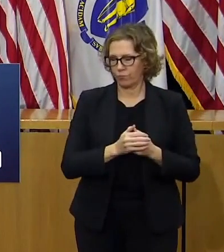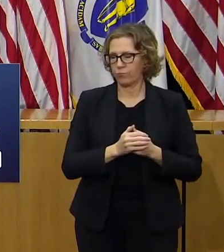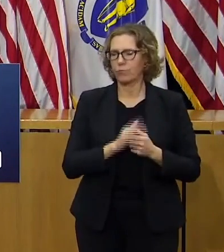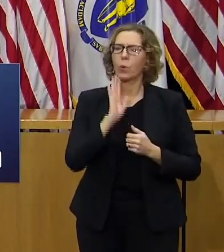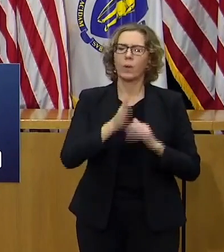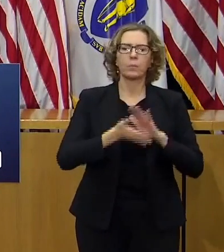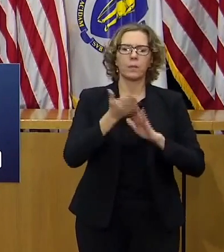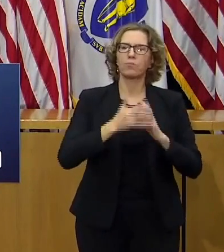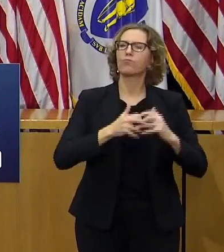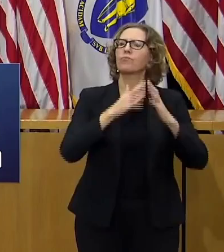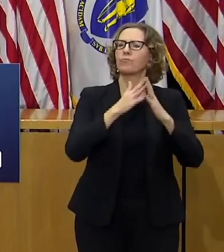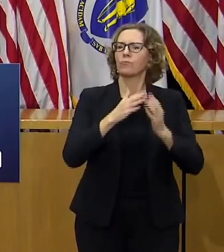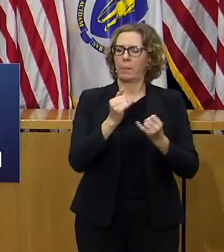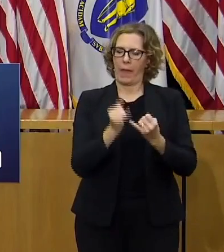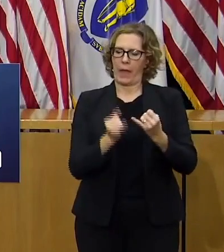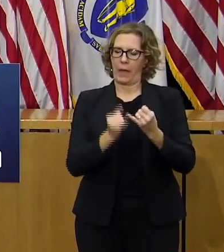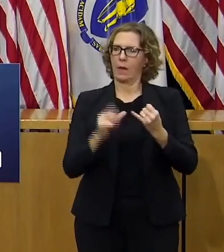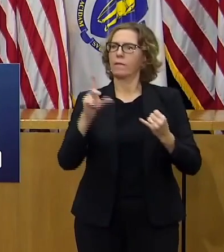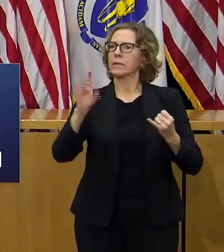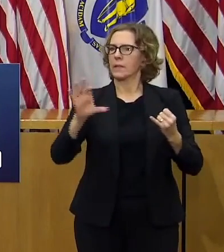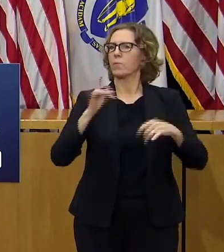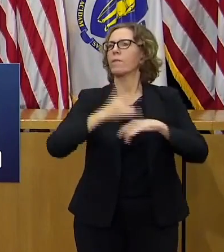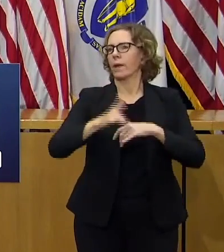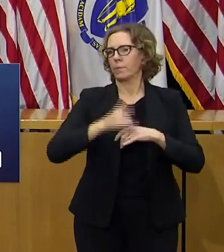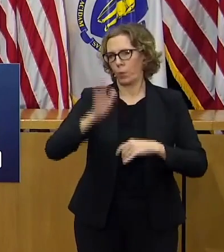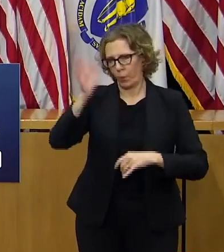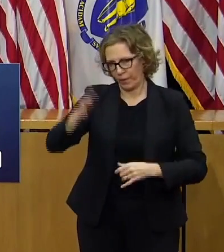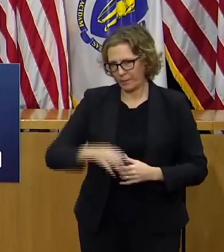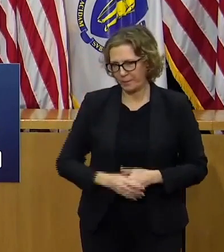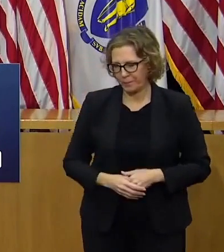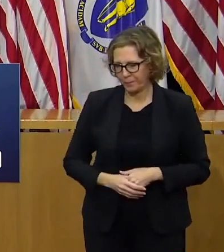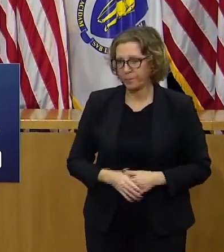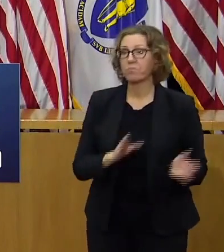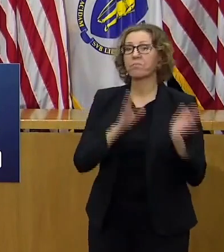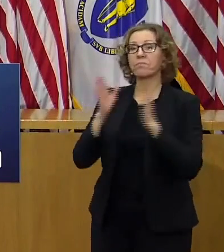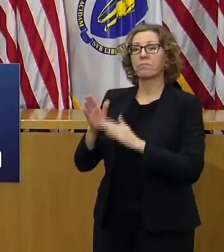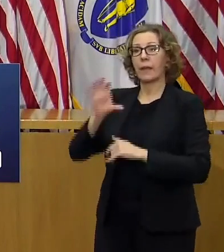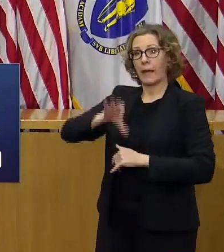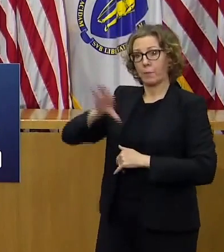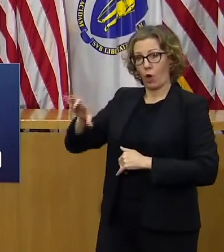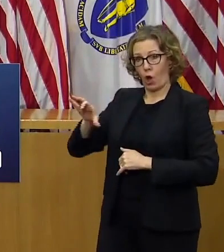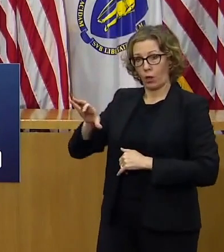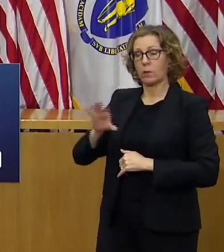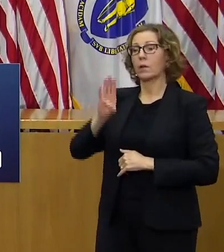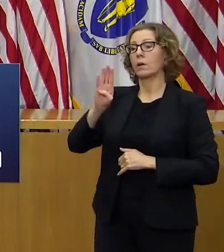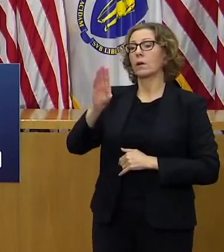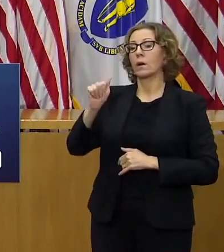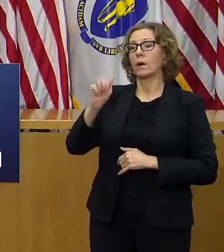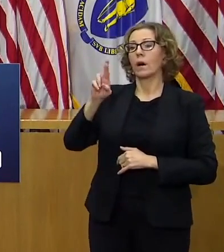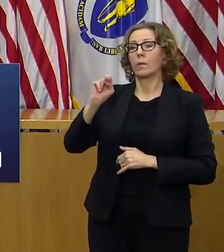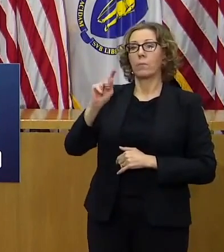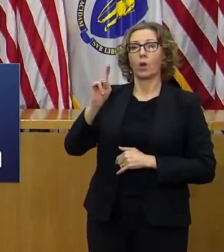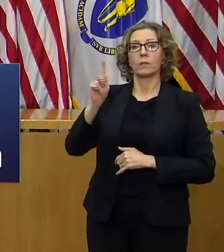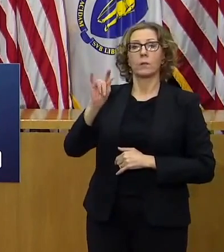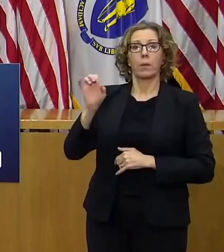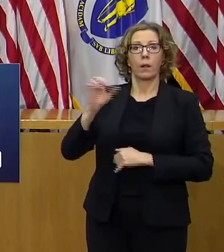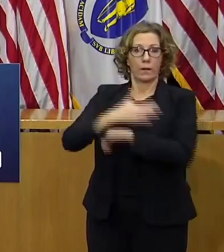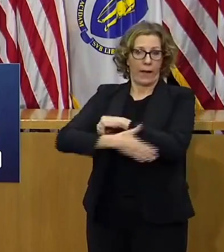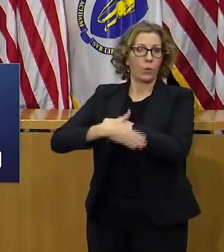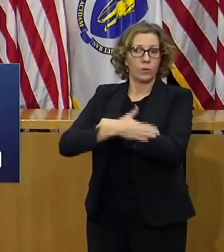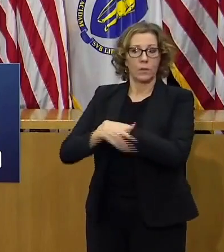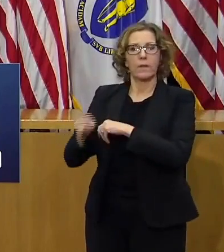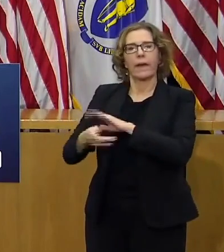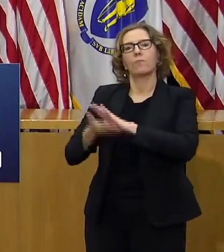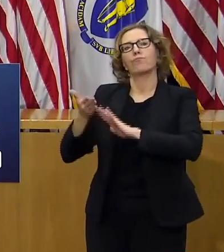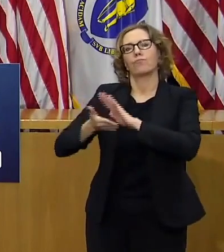operational by the end of the month on Cape Cod Barnstable County Department of Health and Environment will be